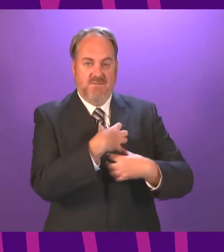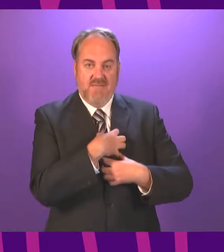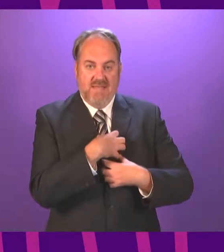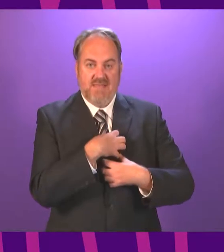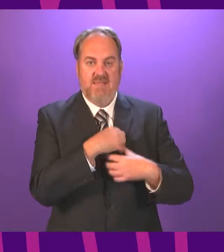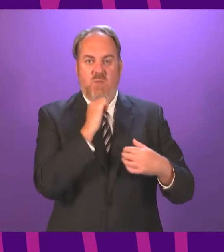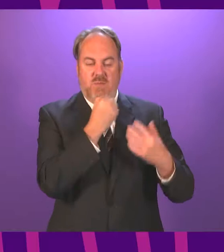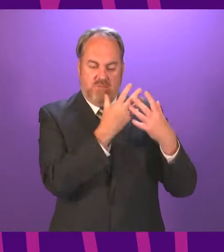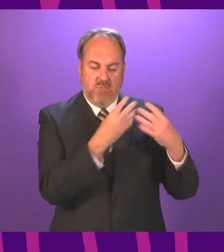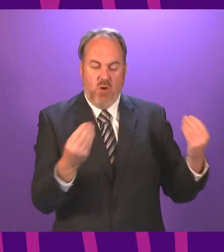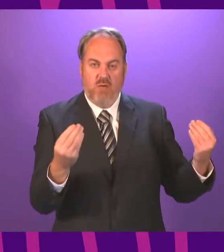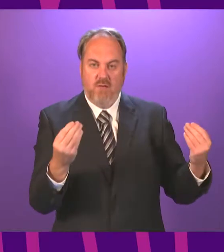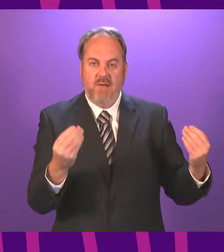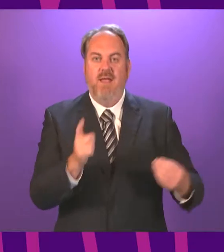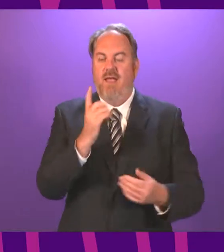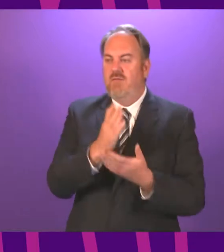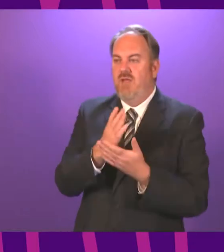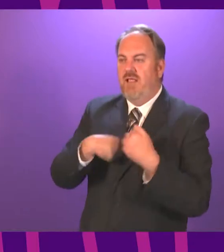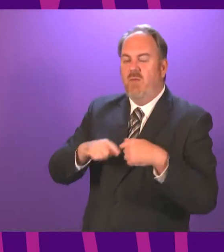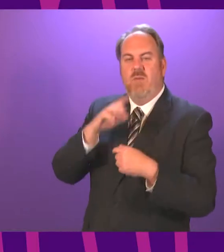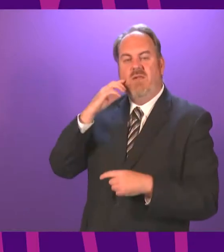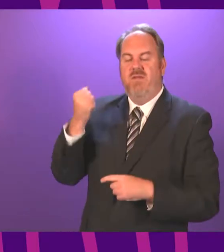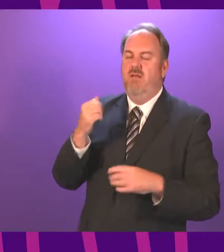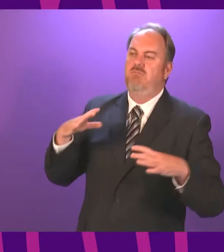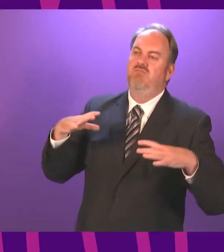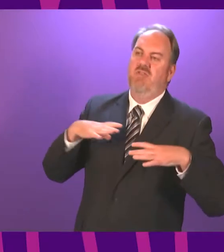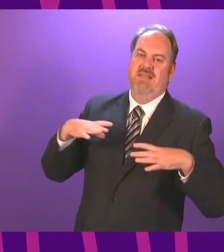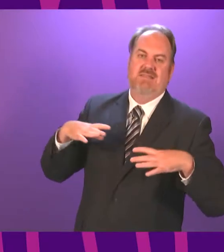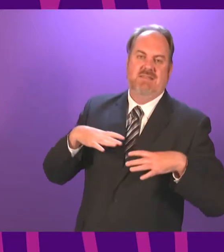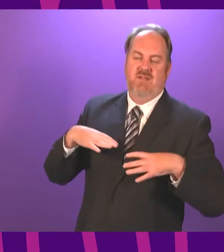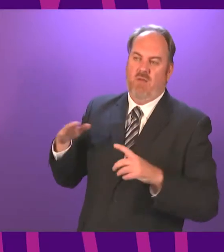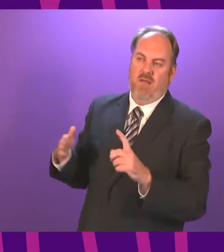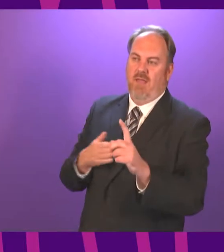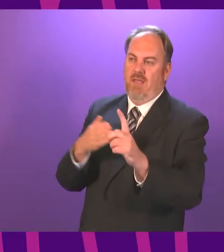to ultimately find rest along the way.